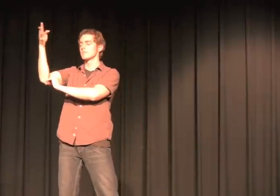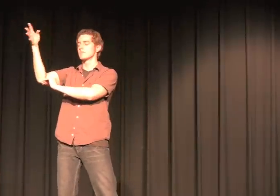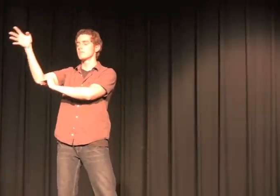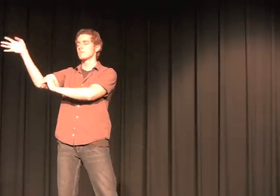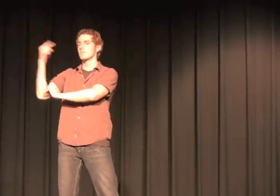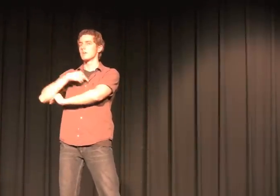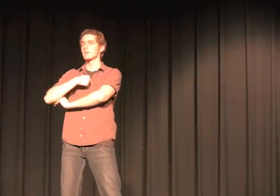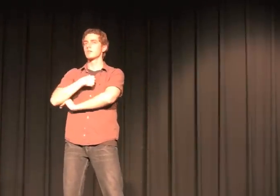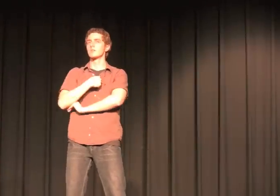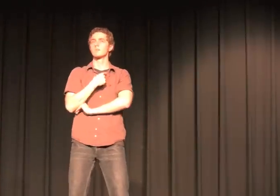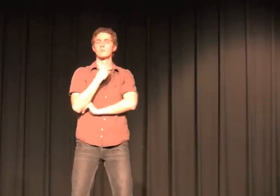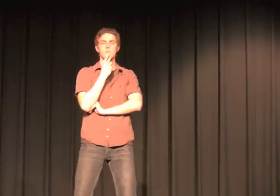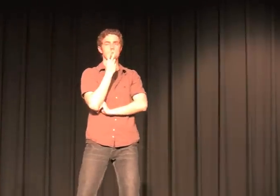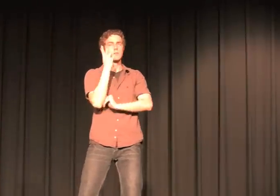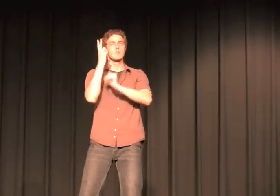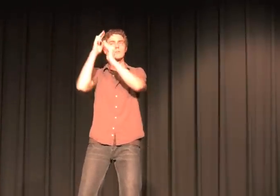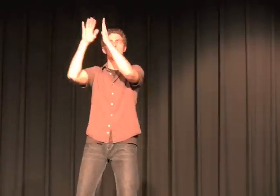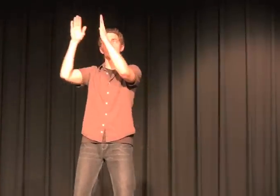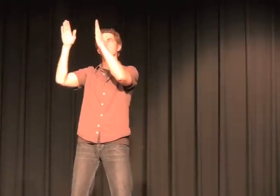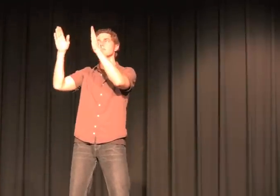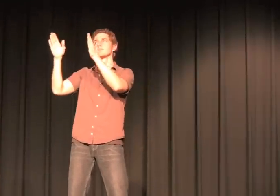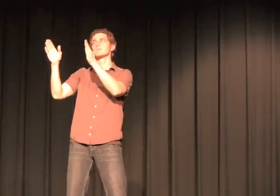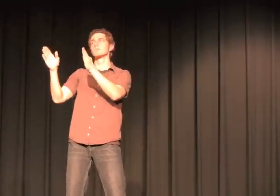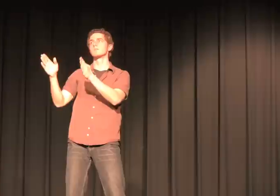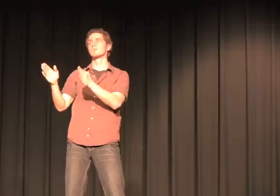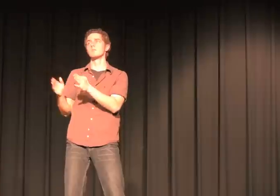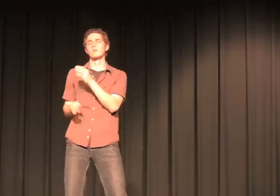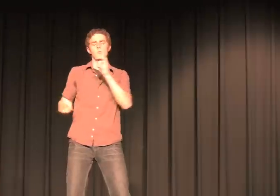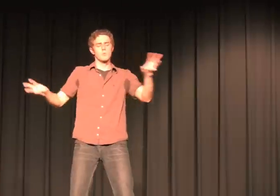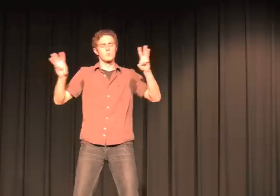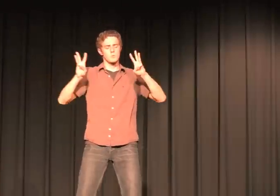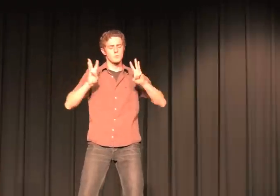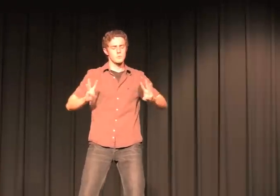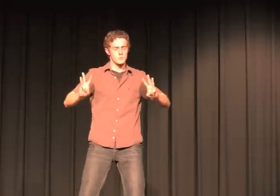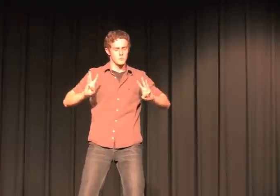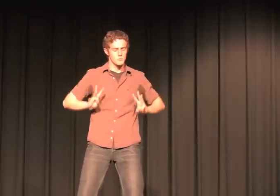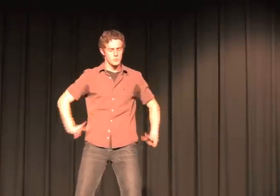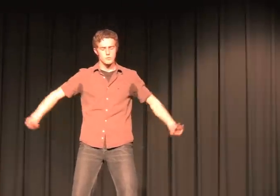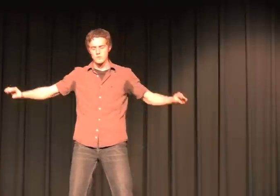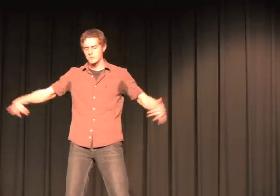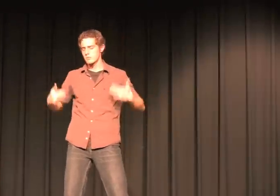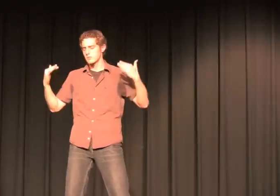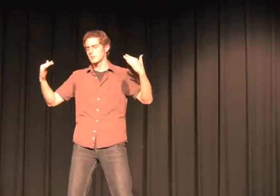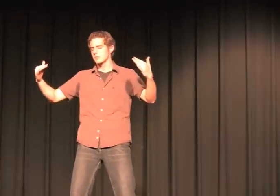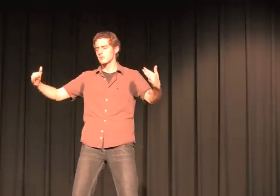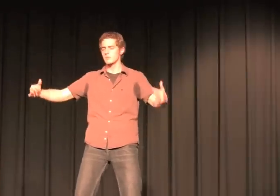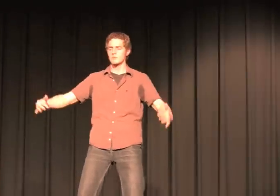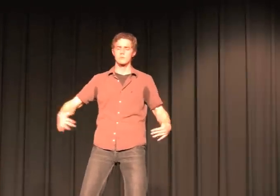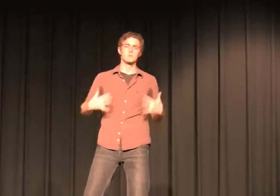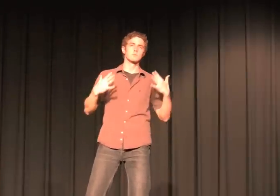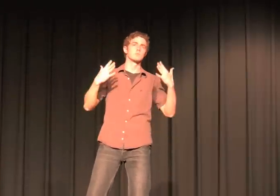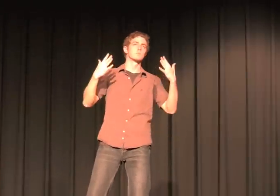I am a lighthouse, worn by the weather and the waves.